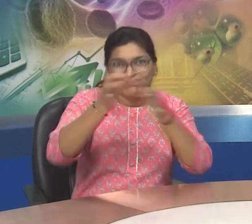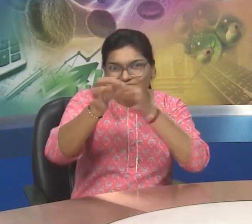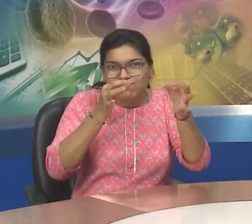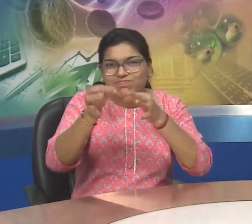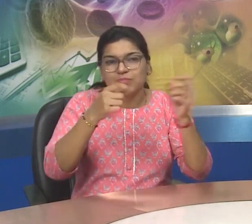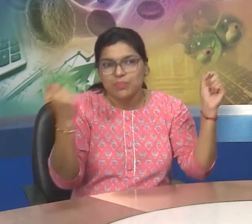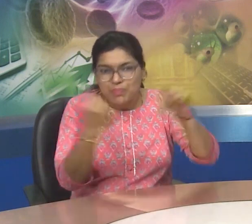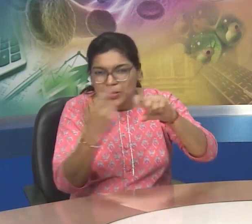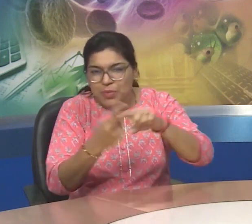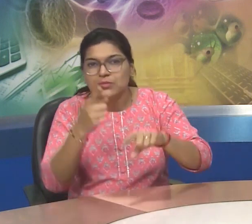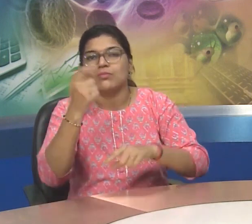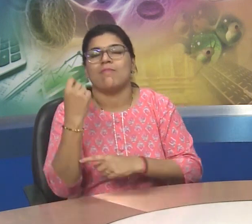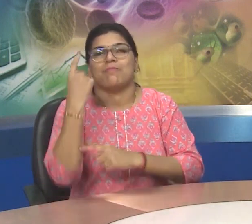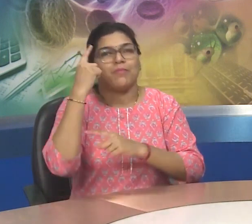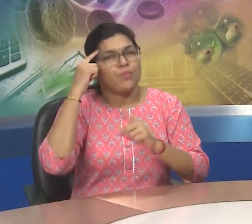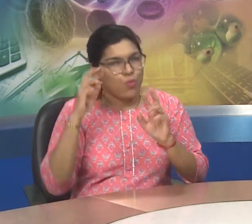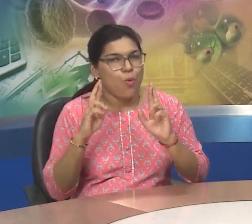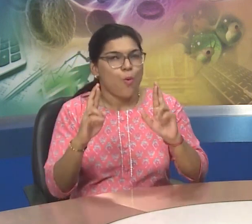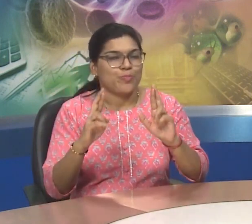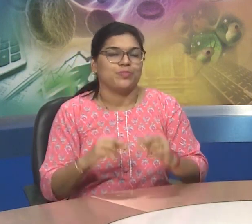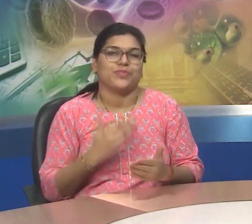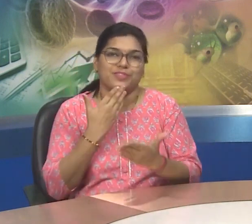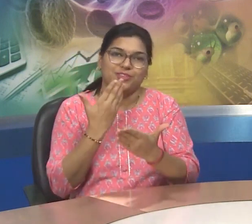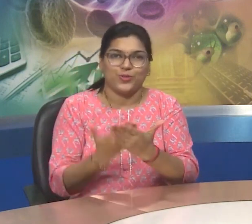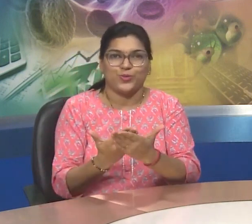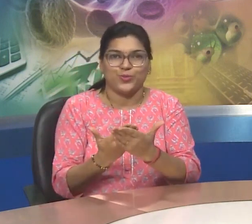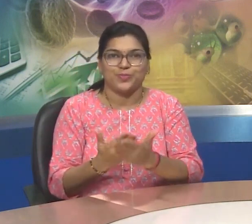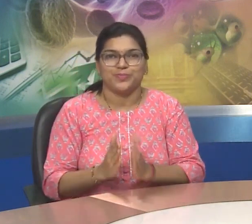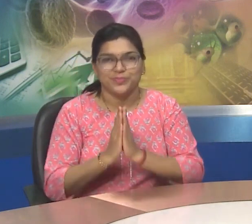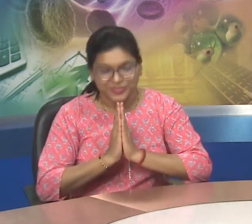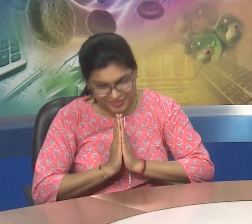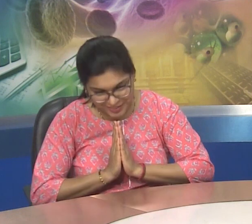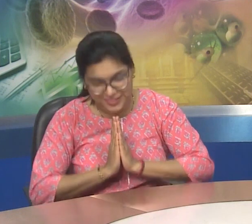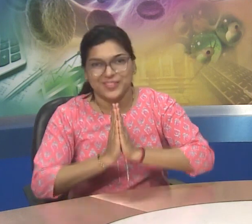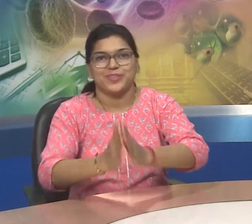and the explanation I have given. I hope. Thank you. Namaste. Namaste.